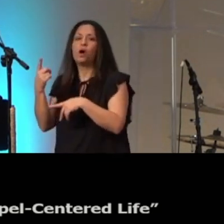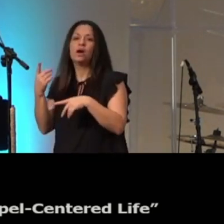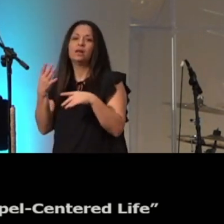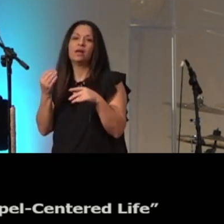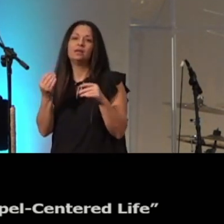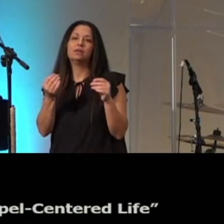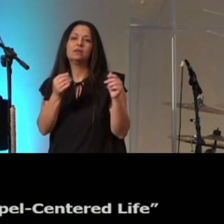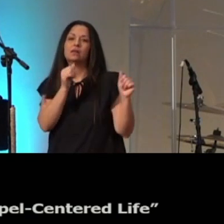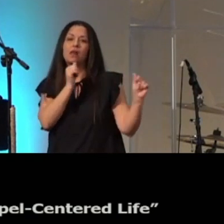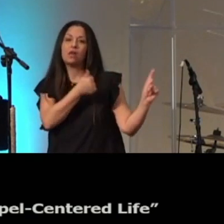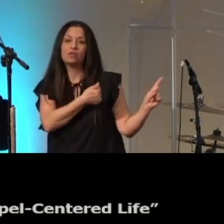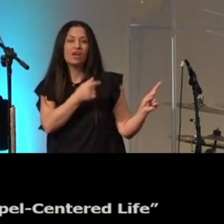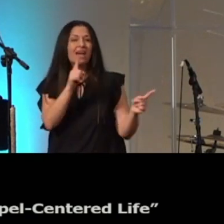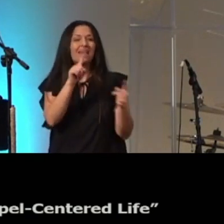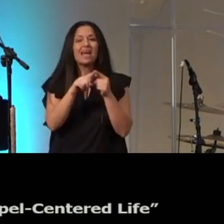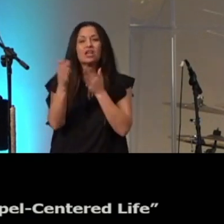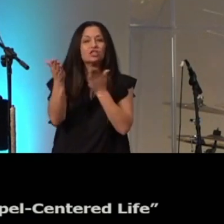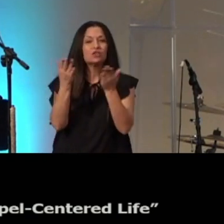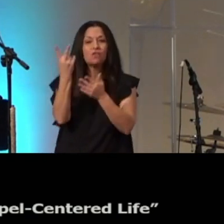Jesus